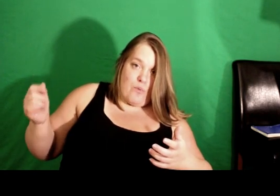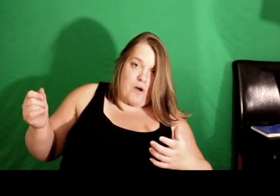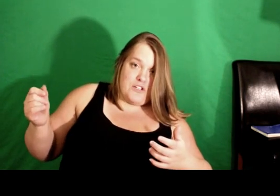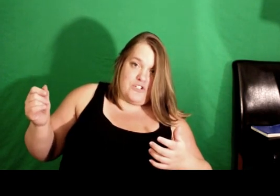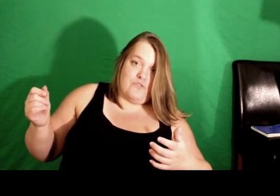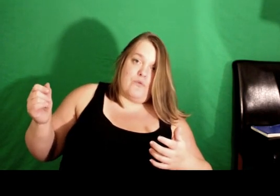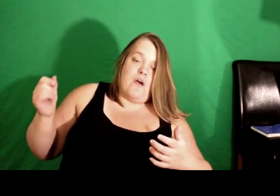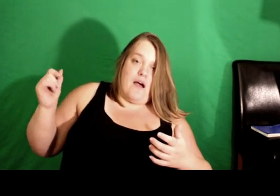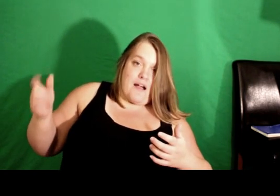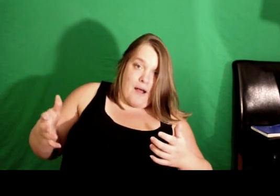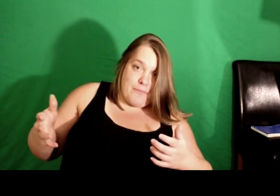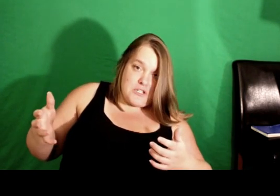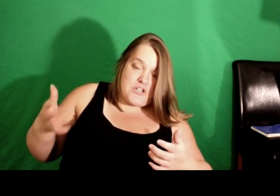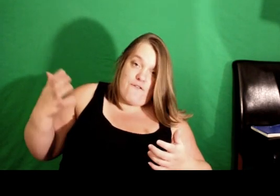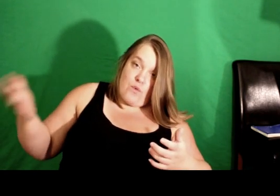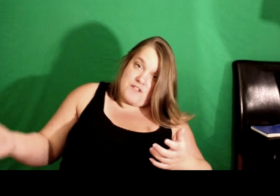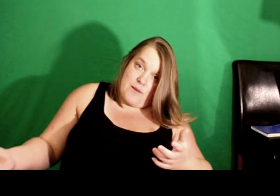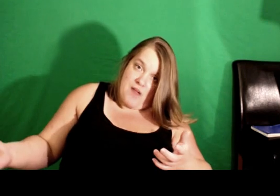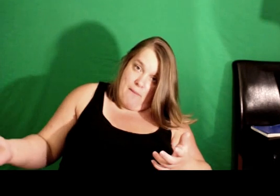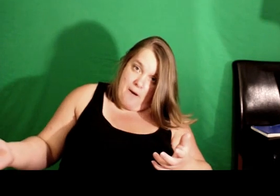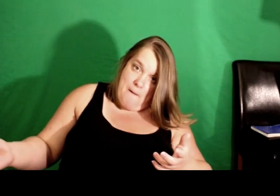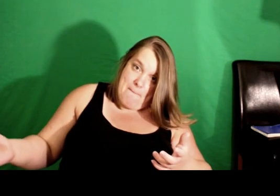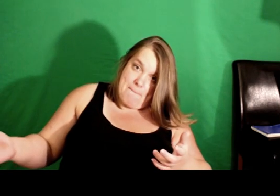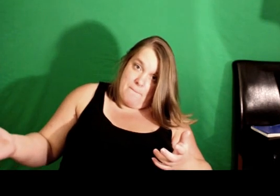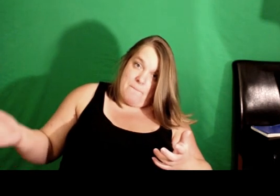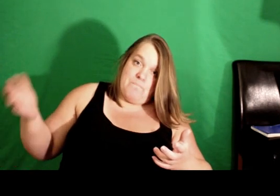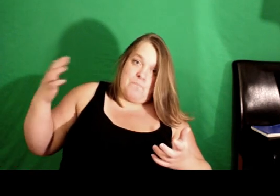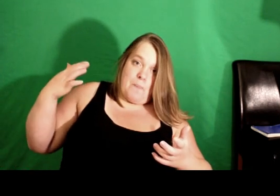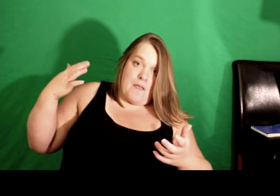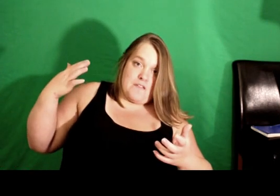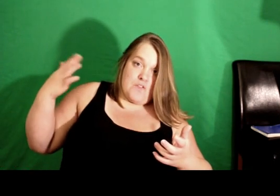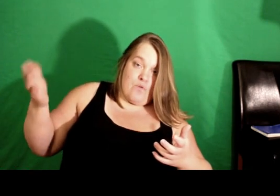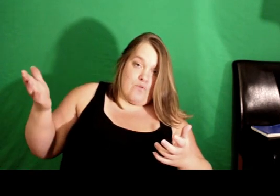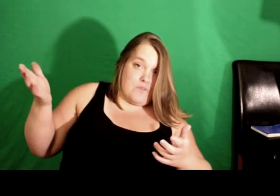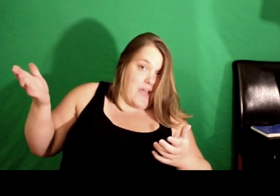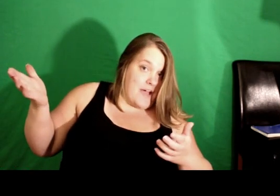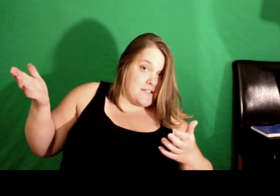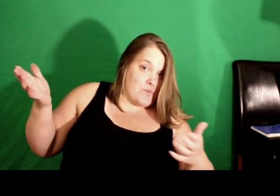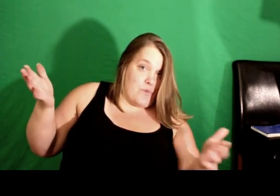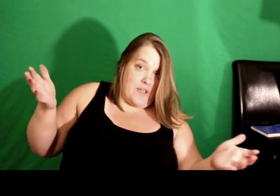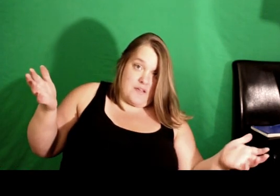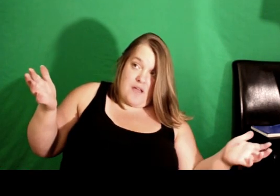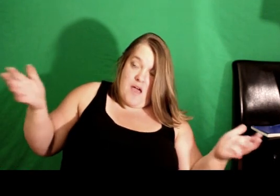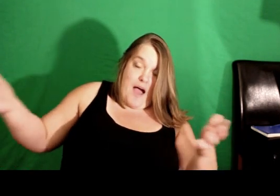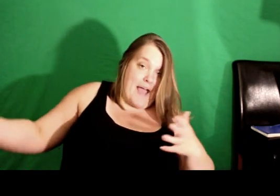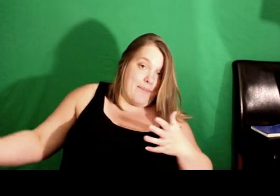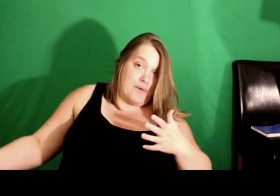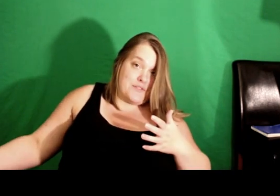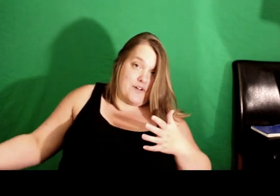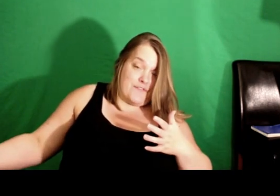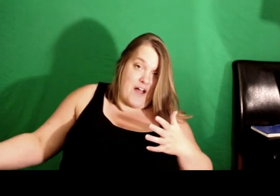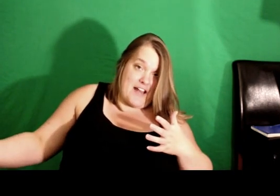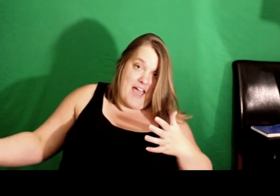want to accomplish for September so that when I post on Friday,